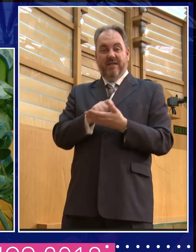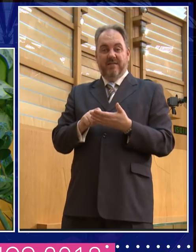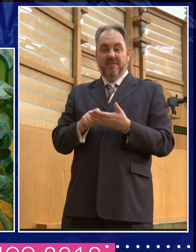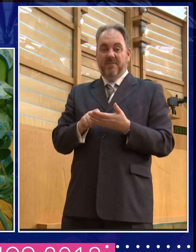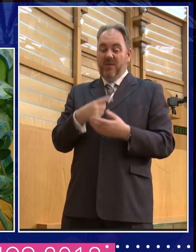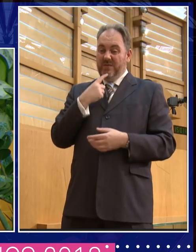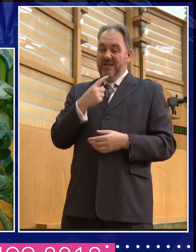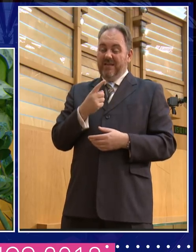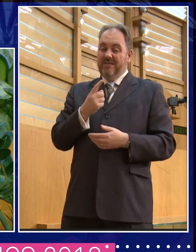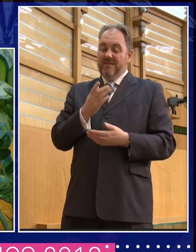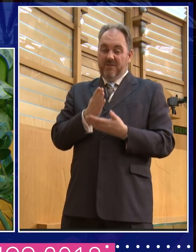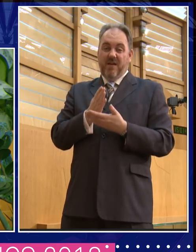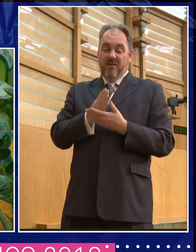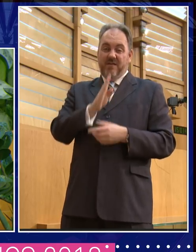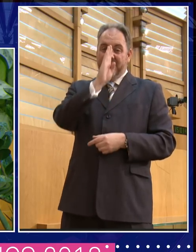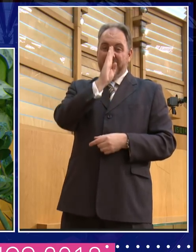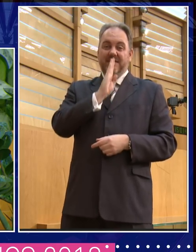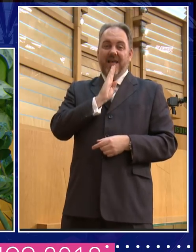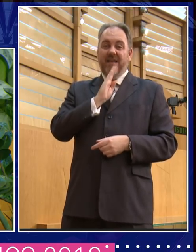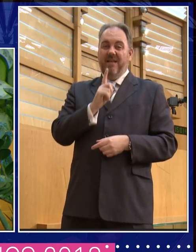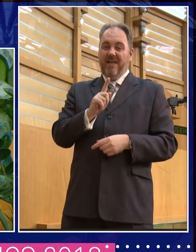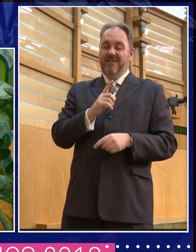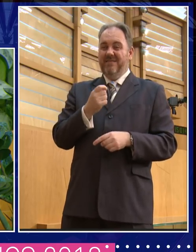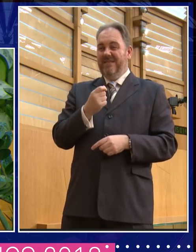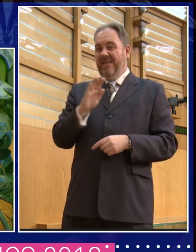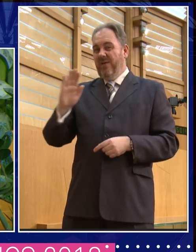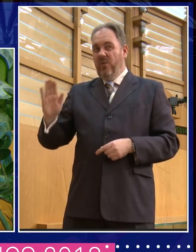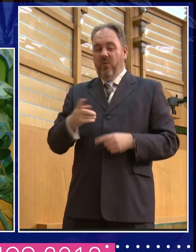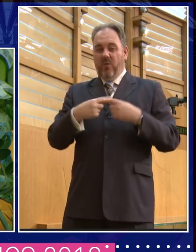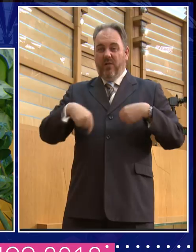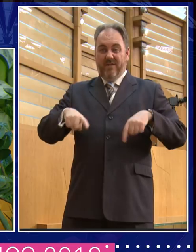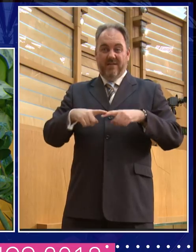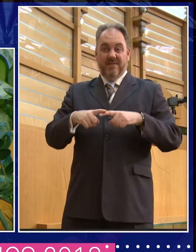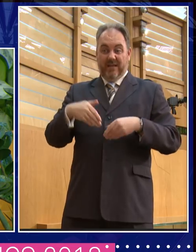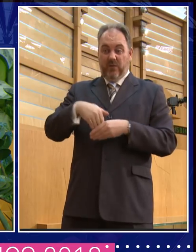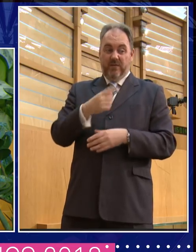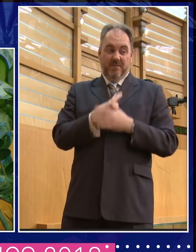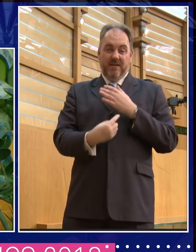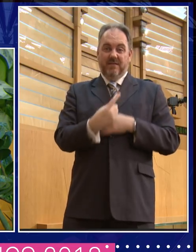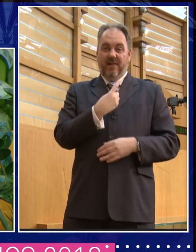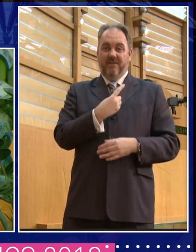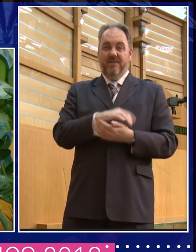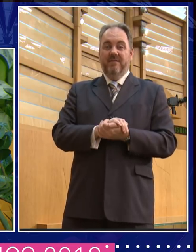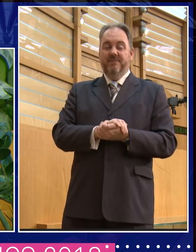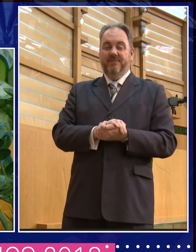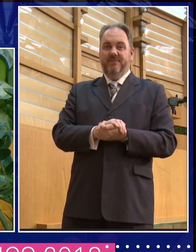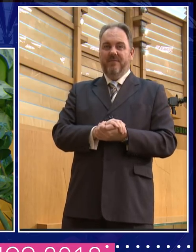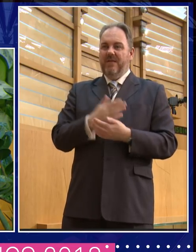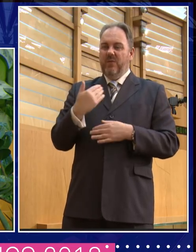99% of us, and I'm including me, whatever we thought, did not vote with